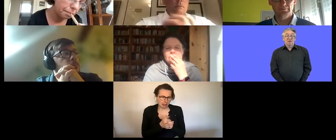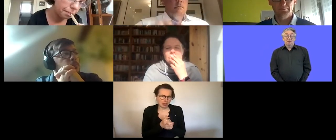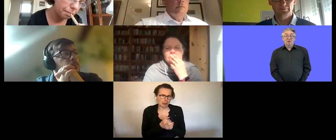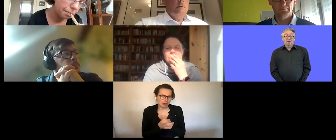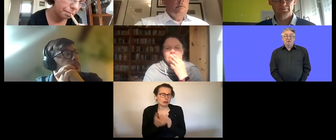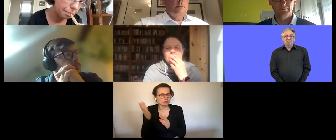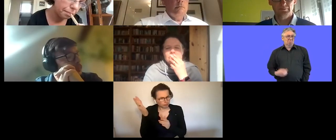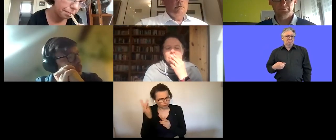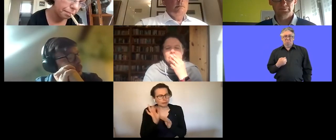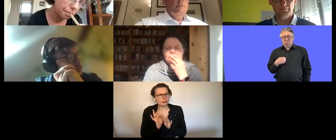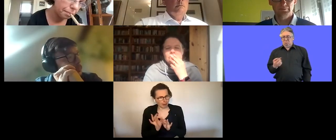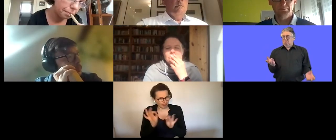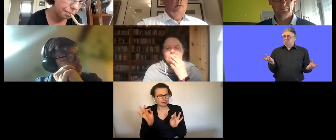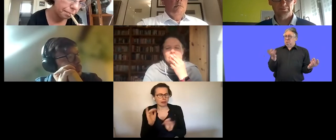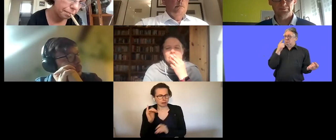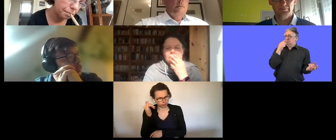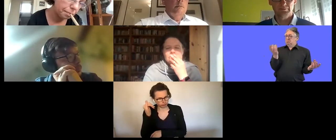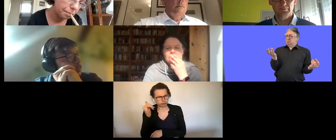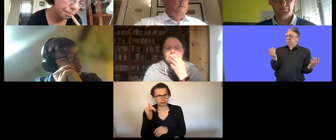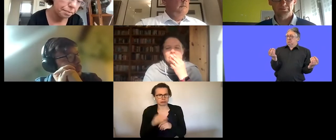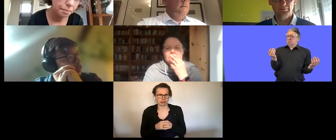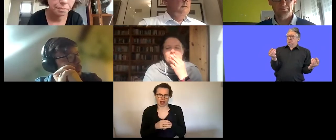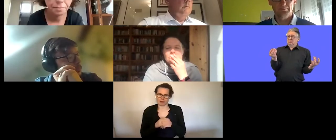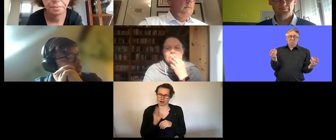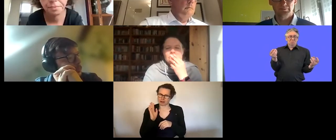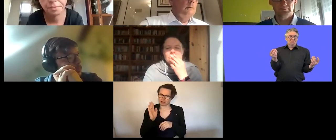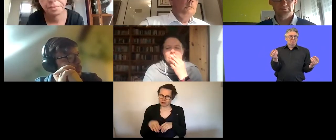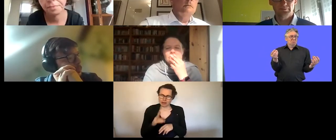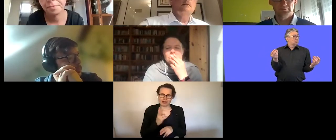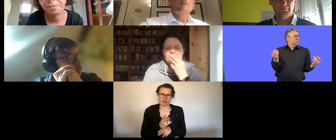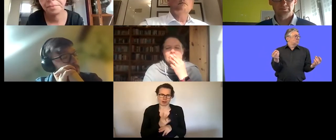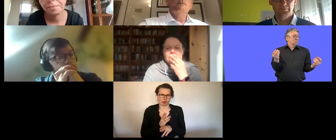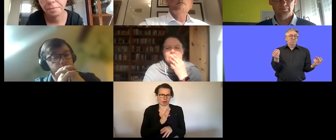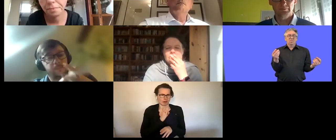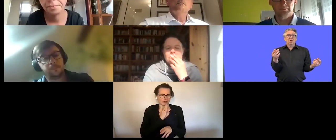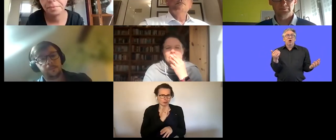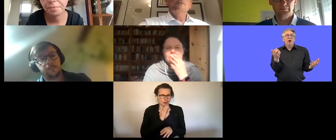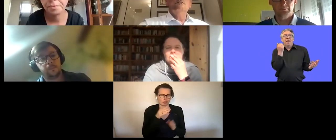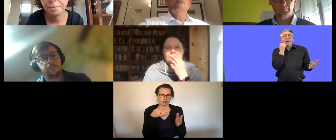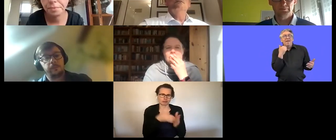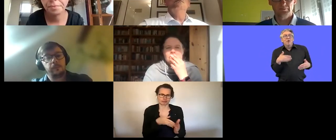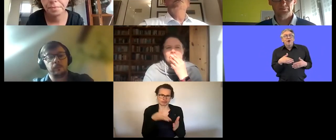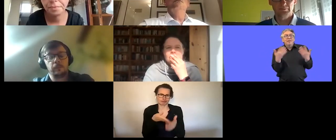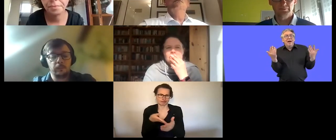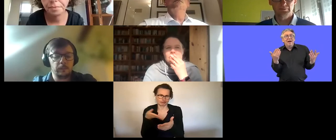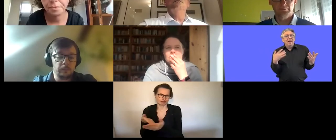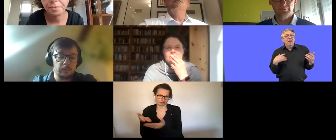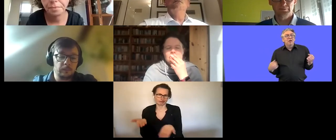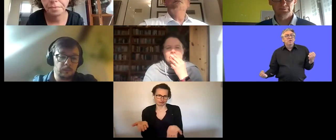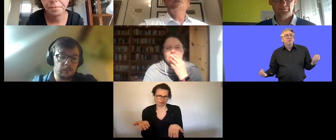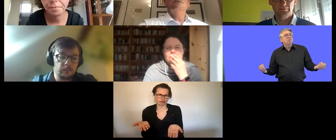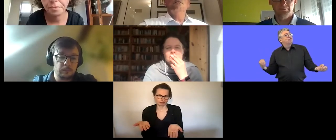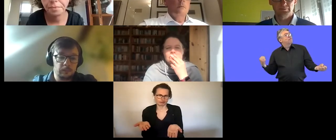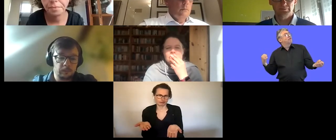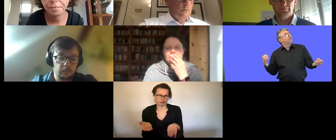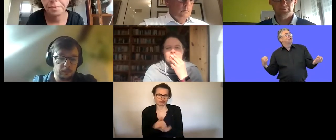and think um in daily life there are still quite